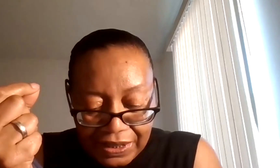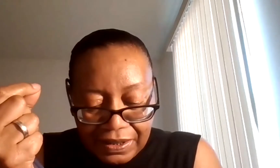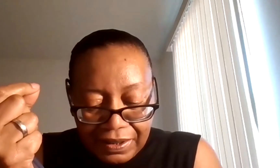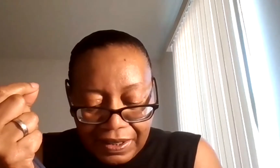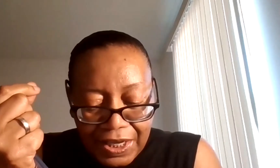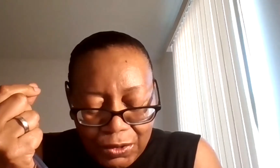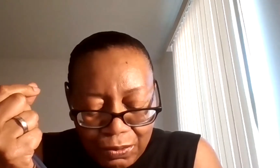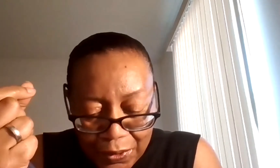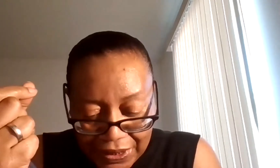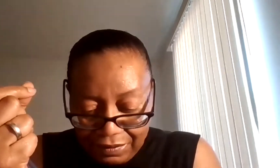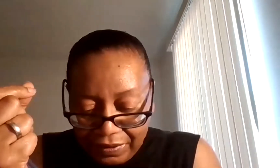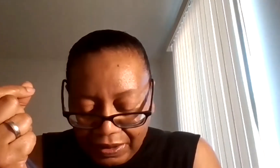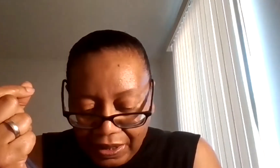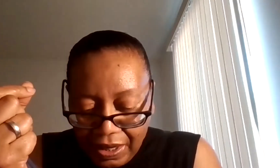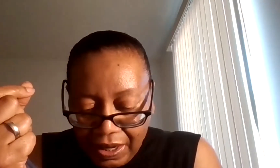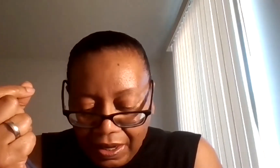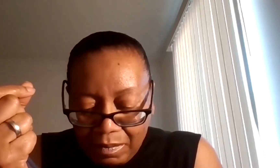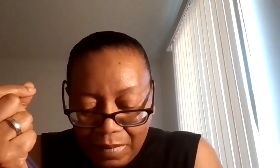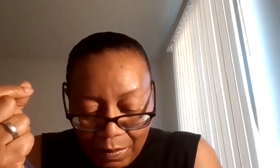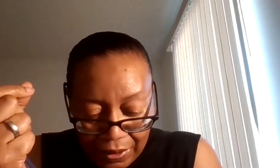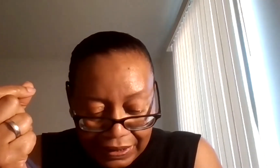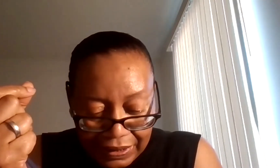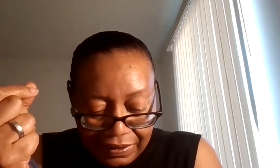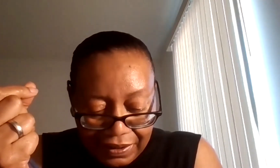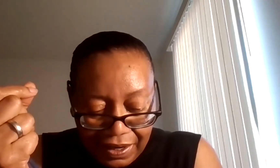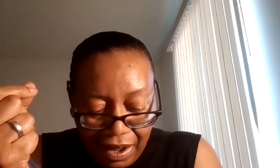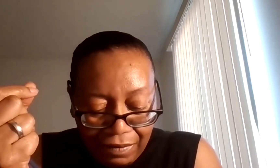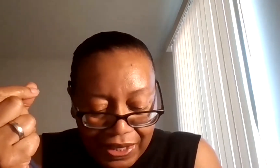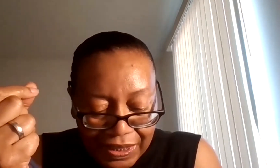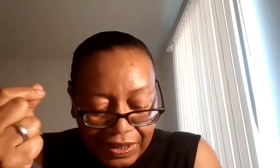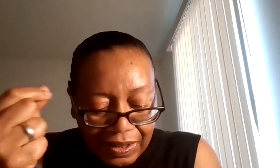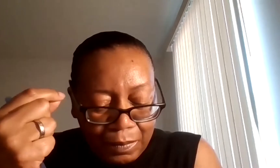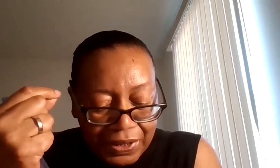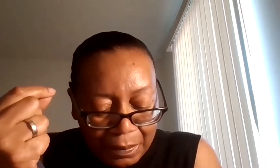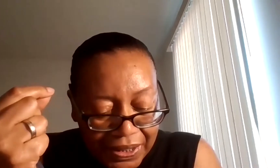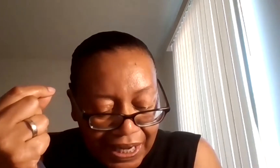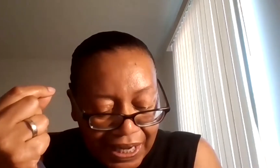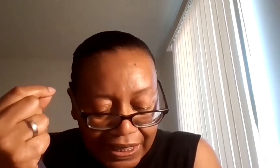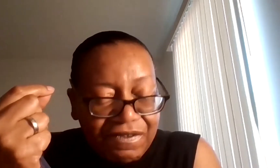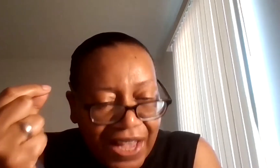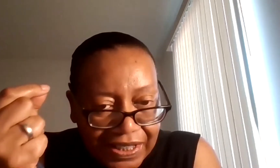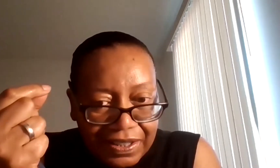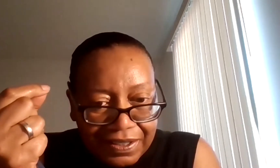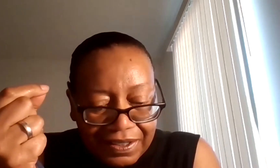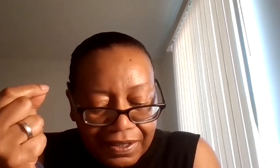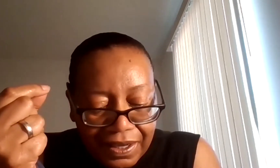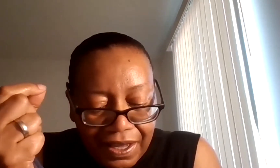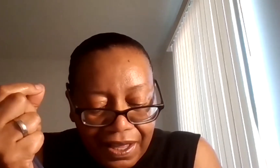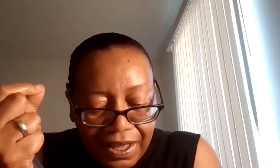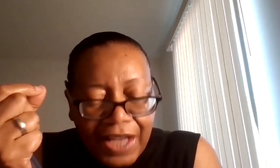vivid, intrusive memories of this precipitating event